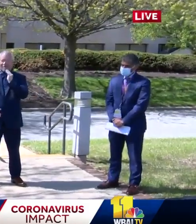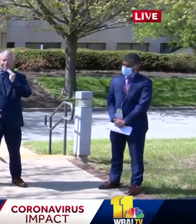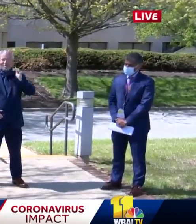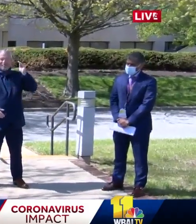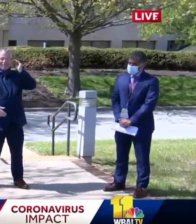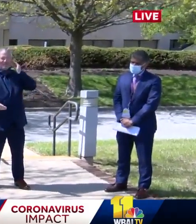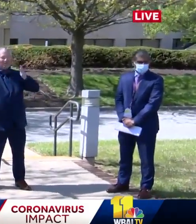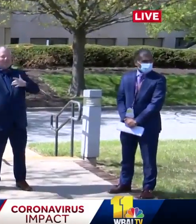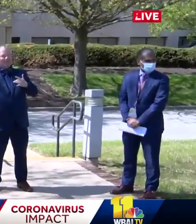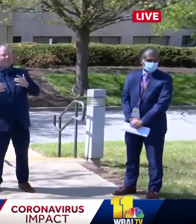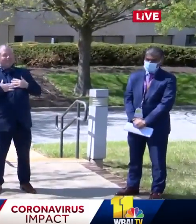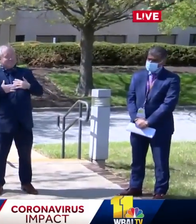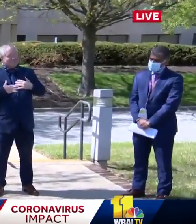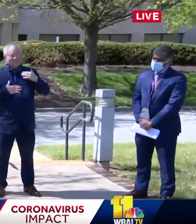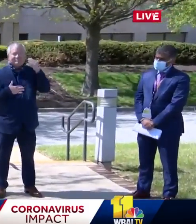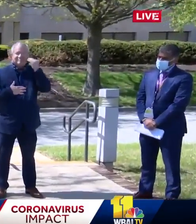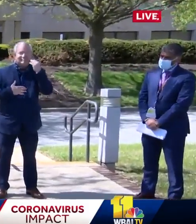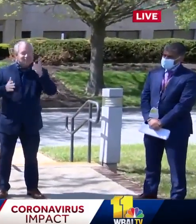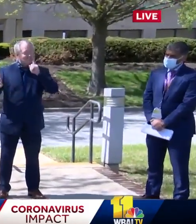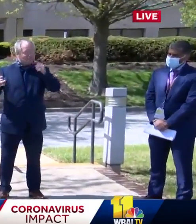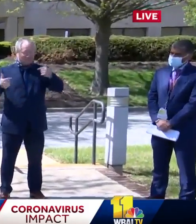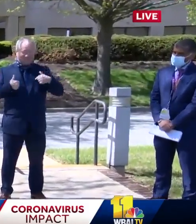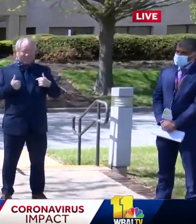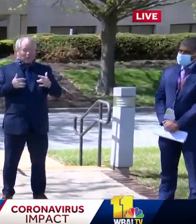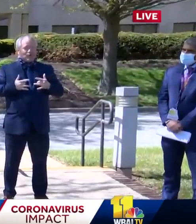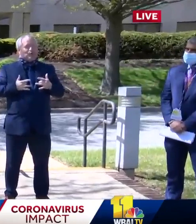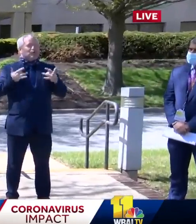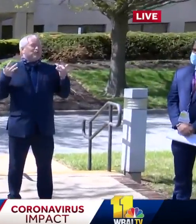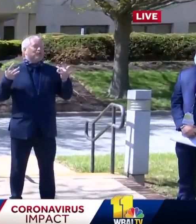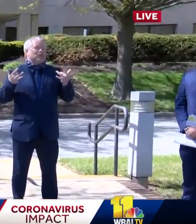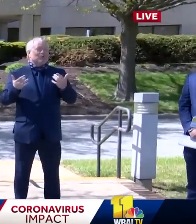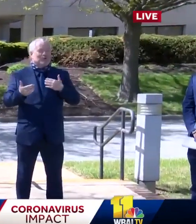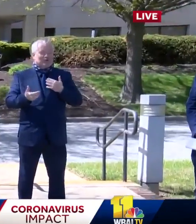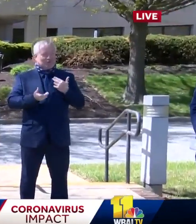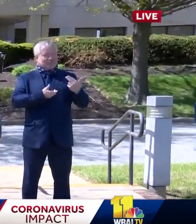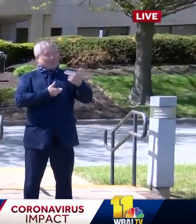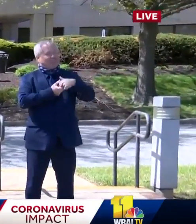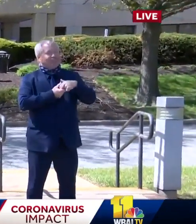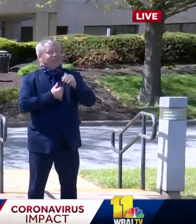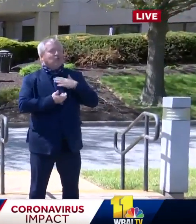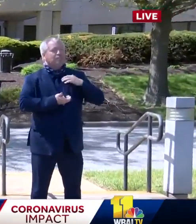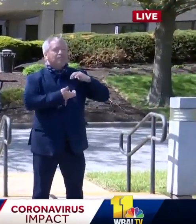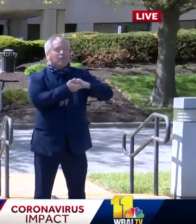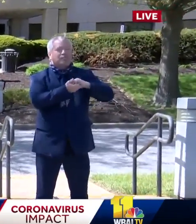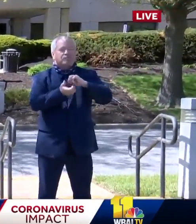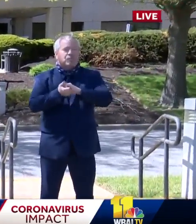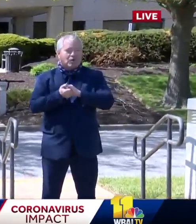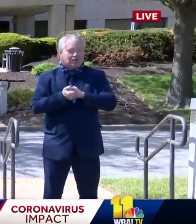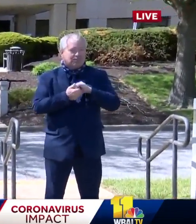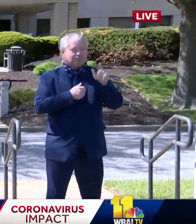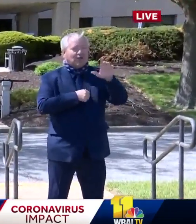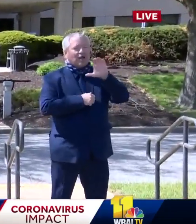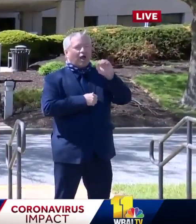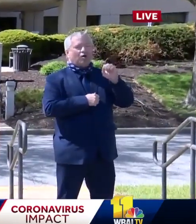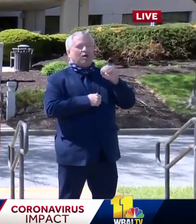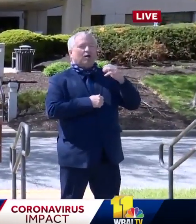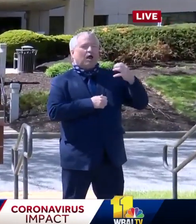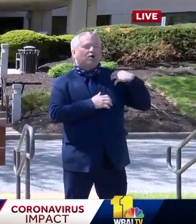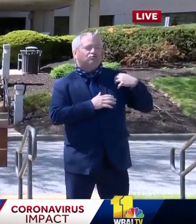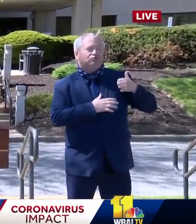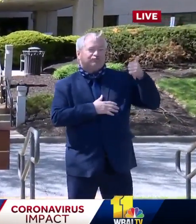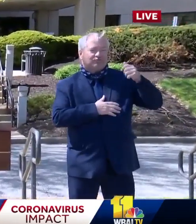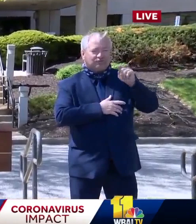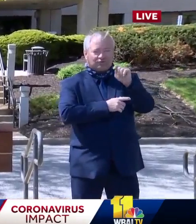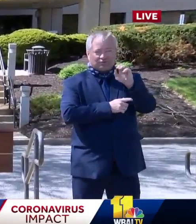And, uh, I'm really pleased today to be joined also by my partners, uh, our County Council Chair Todd Turner is here. Vice